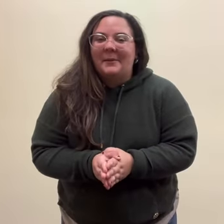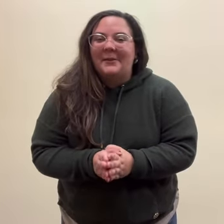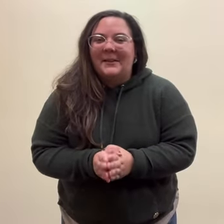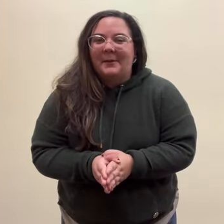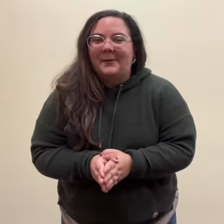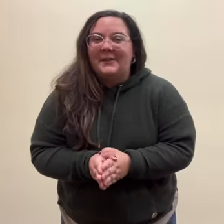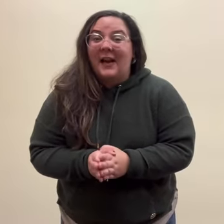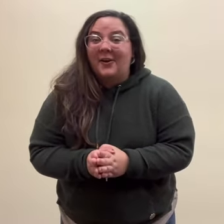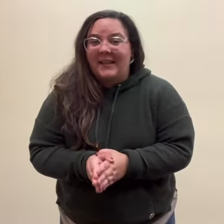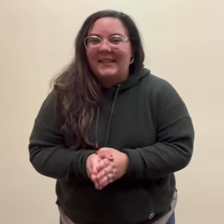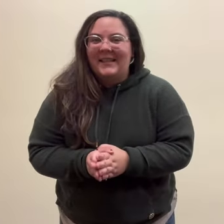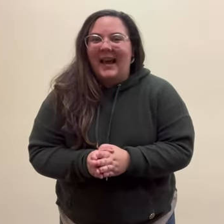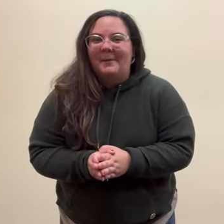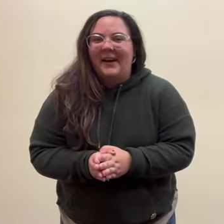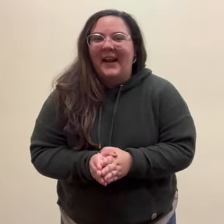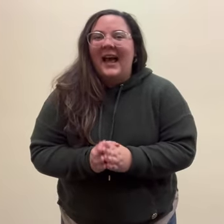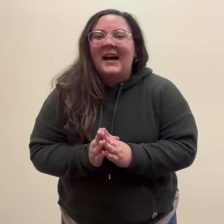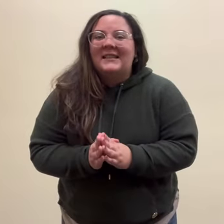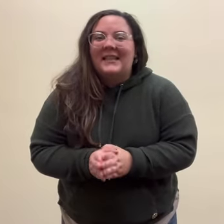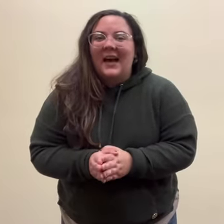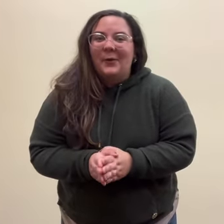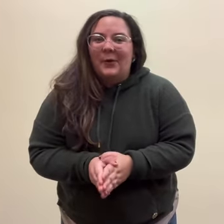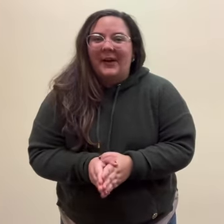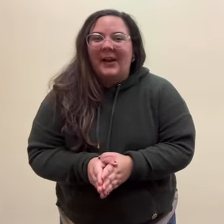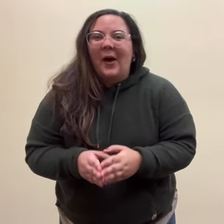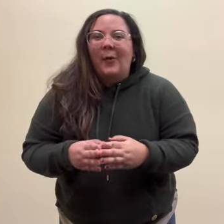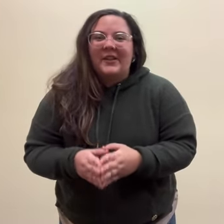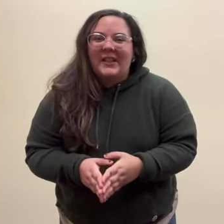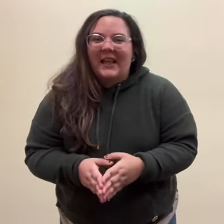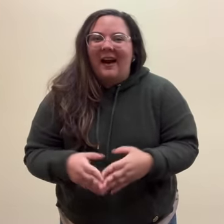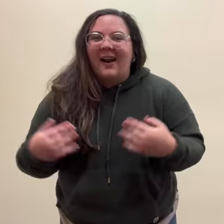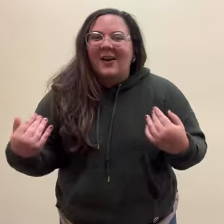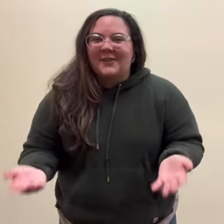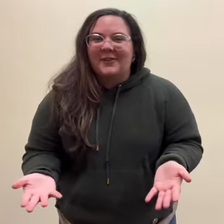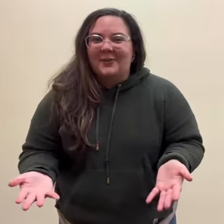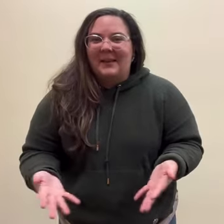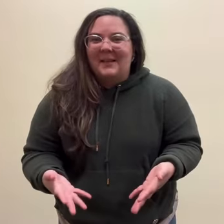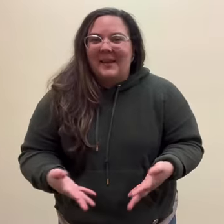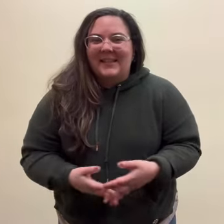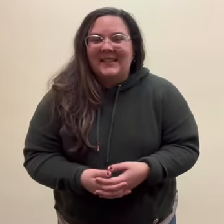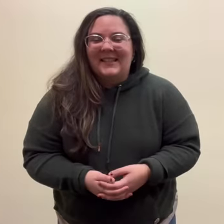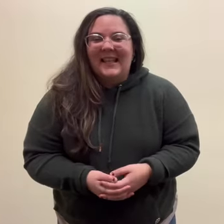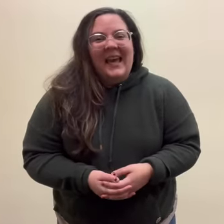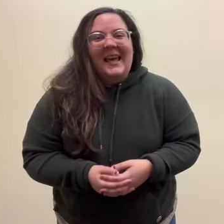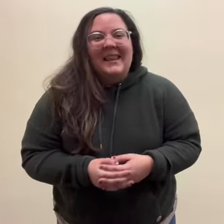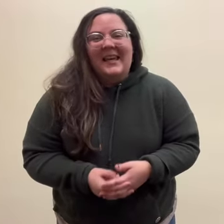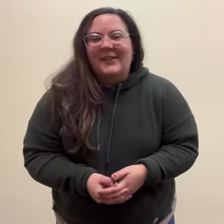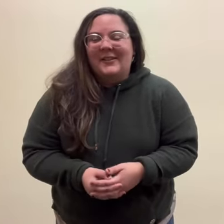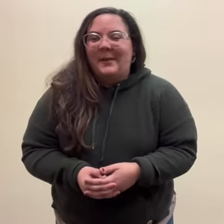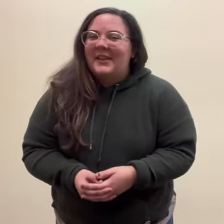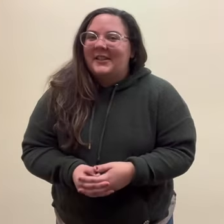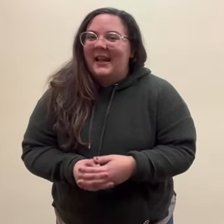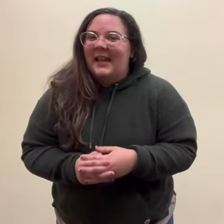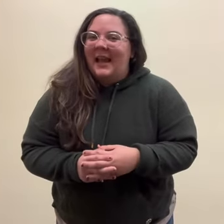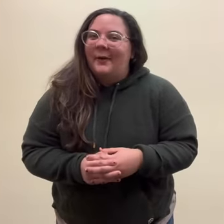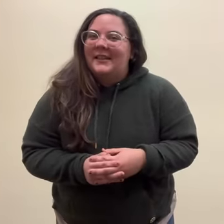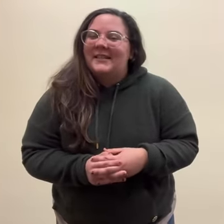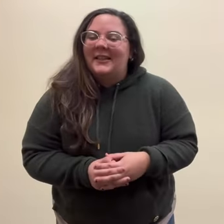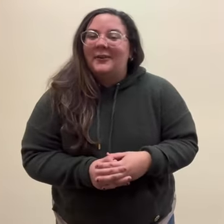.grundylibrary.org, or check out our social media pages. Thank you so much, and I can't wait to see you